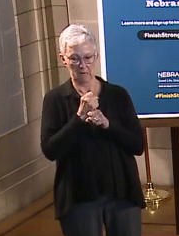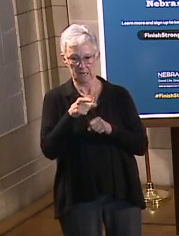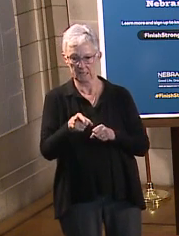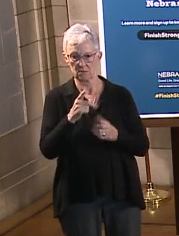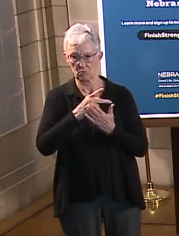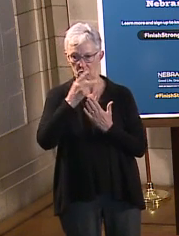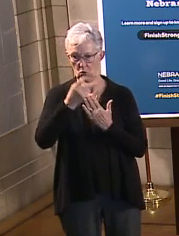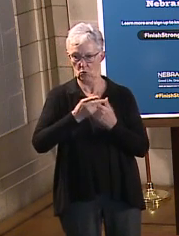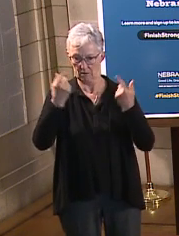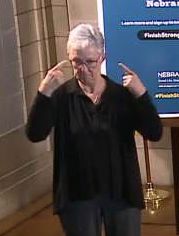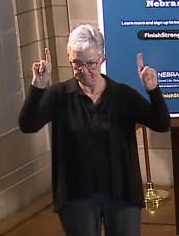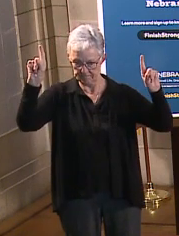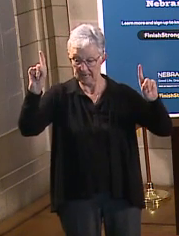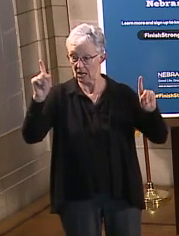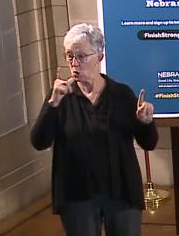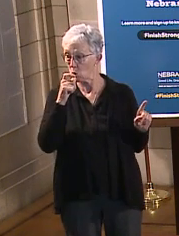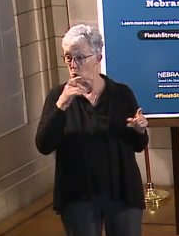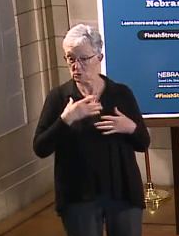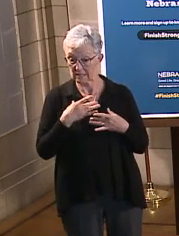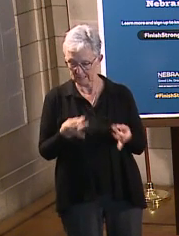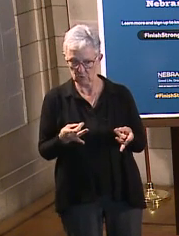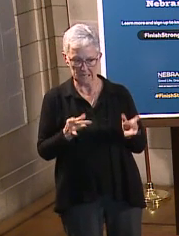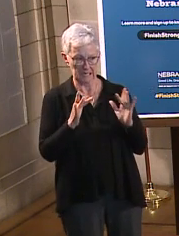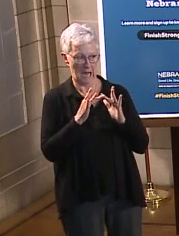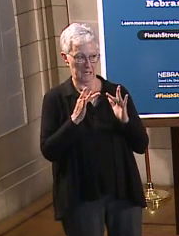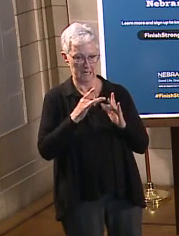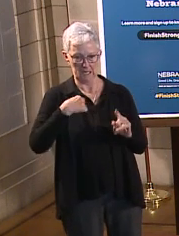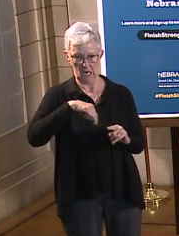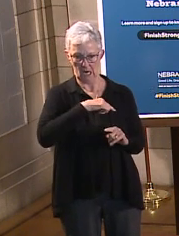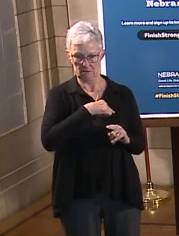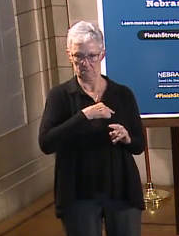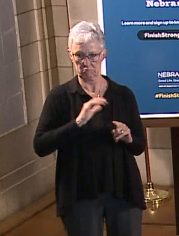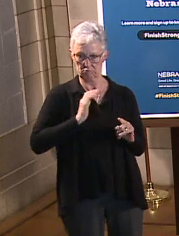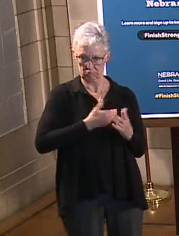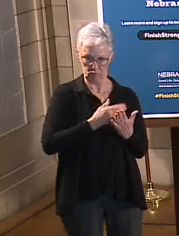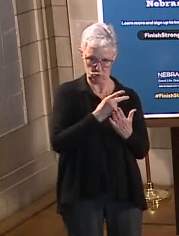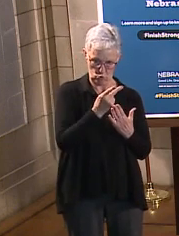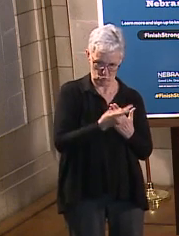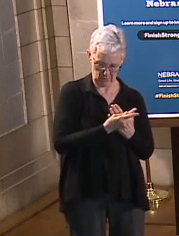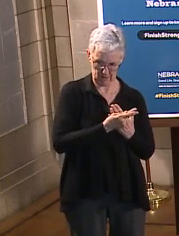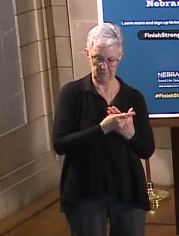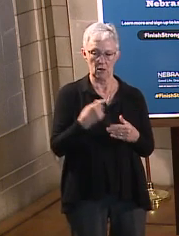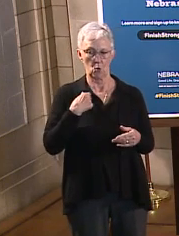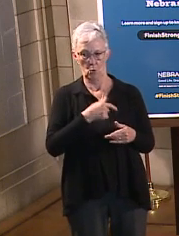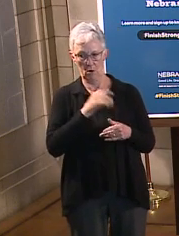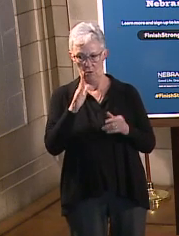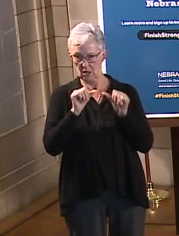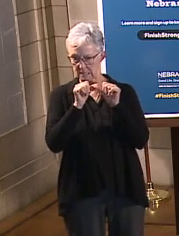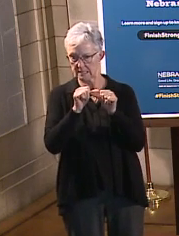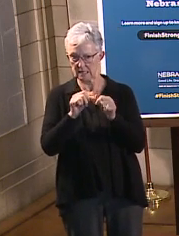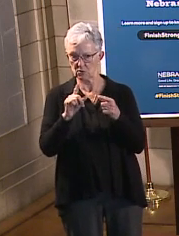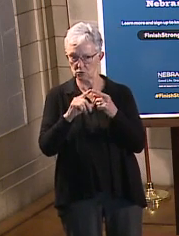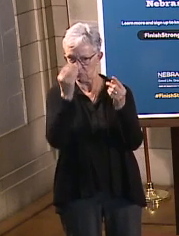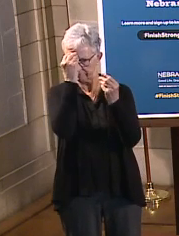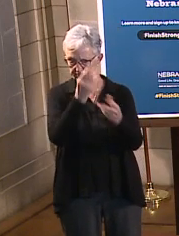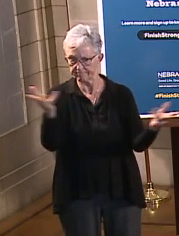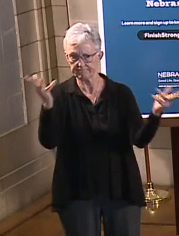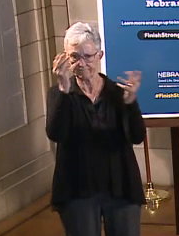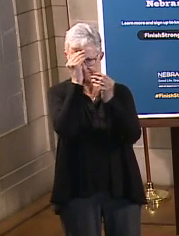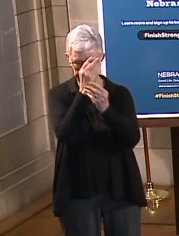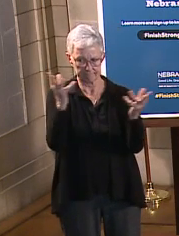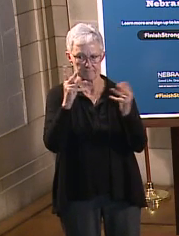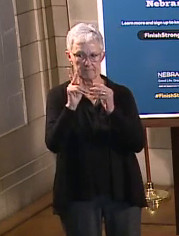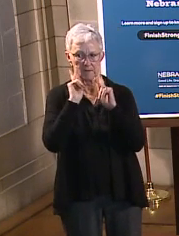to contact us or contact me for more information. Meanwhile, we will continue to make information available to the public as the program rollout